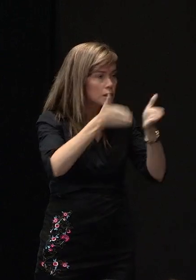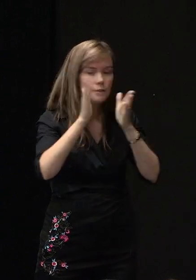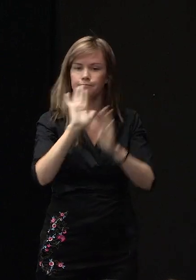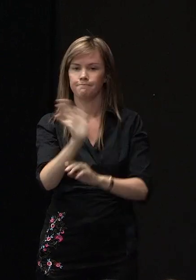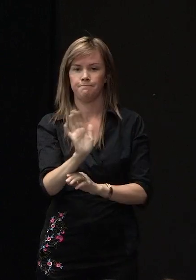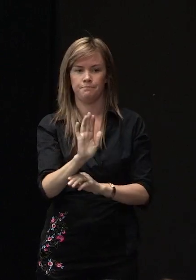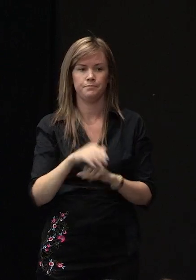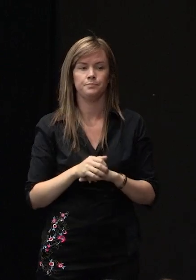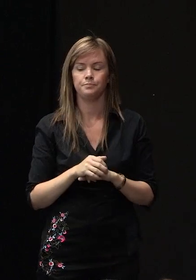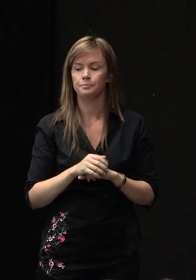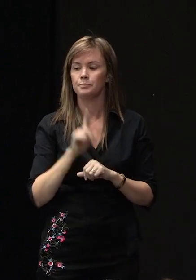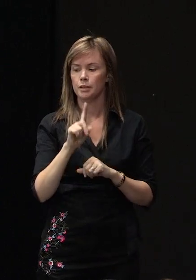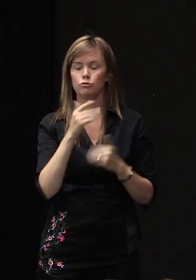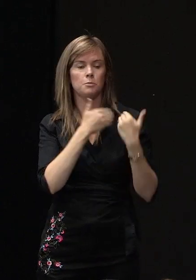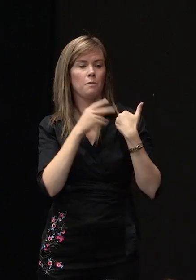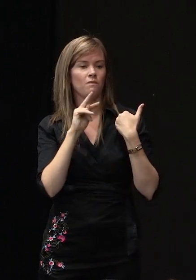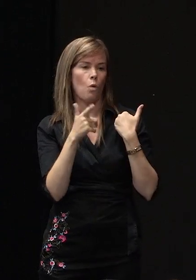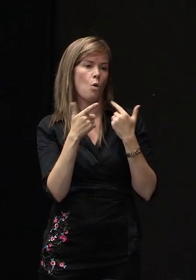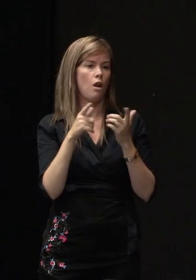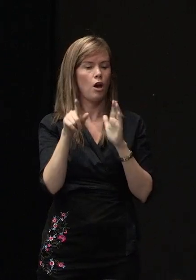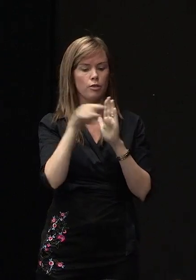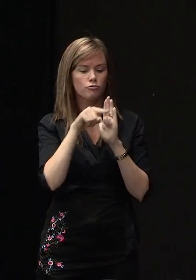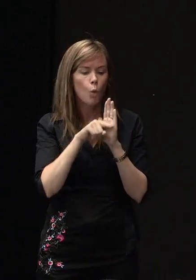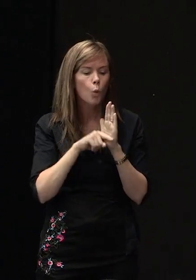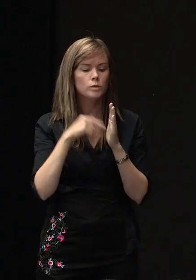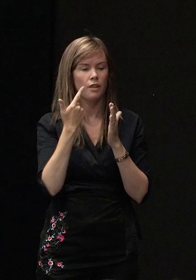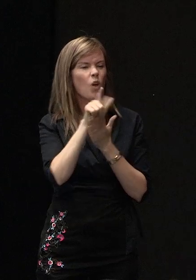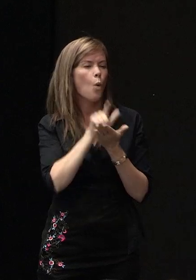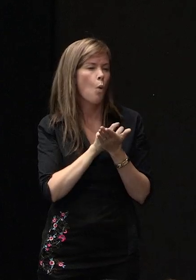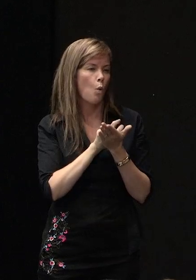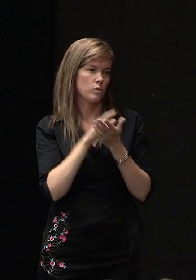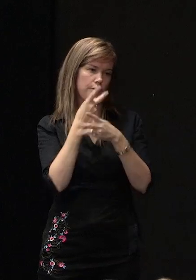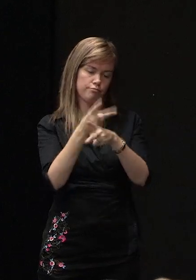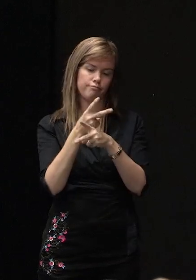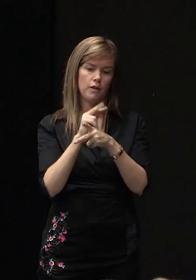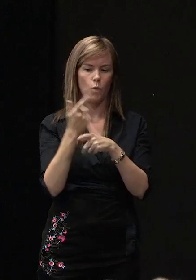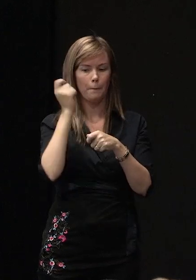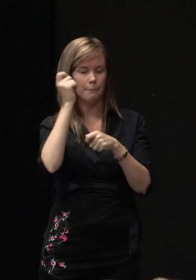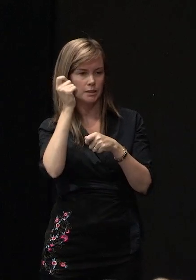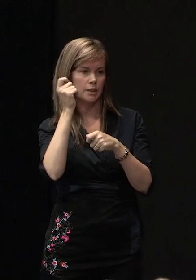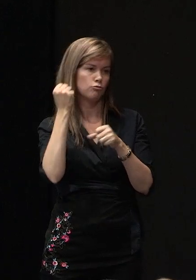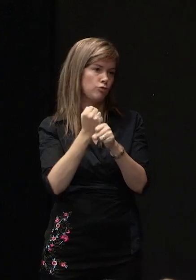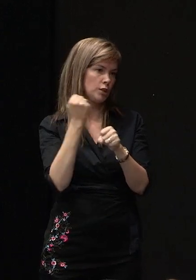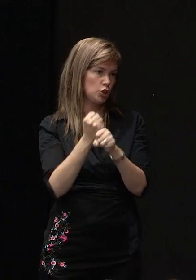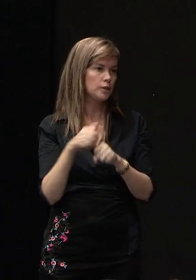regulatory regime, all laws that govern the building and construction sector.